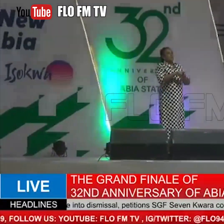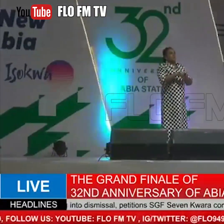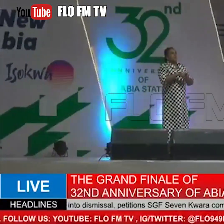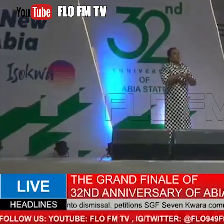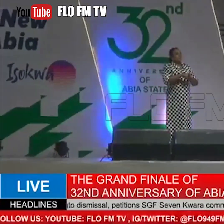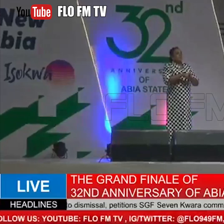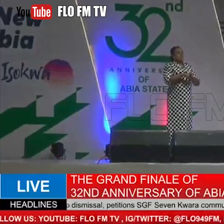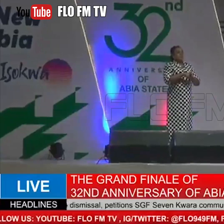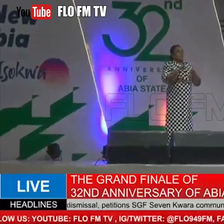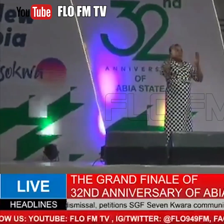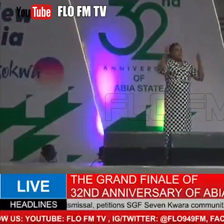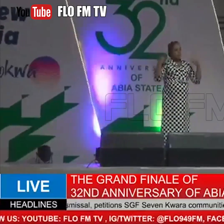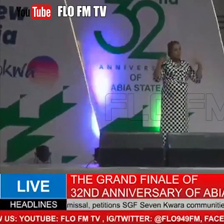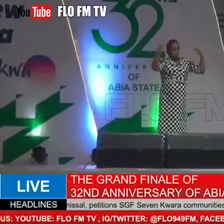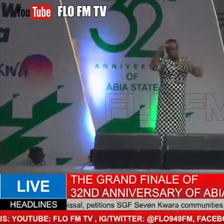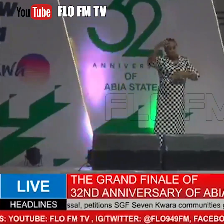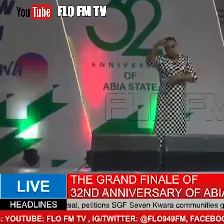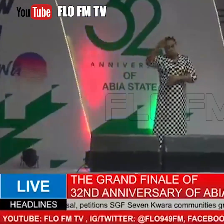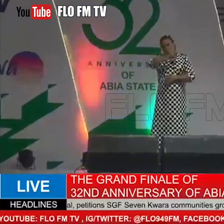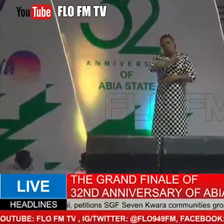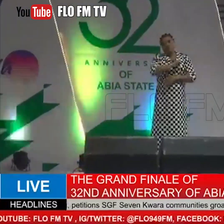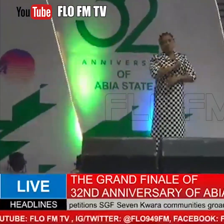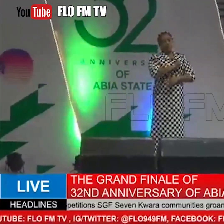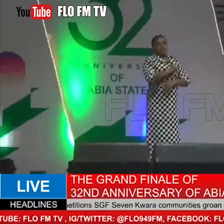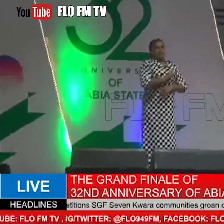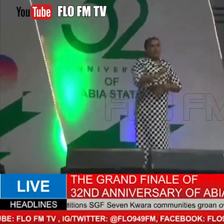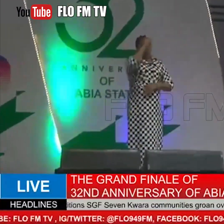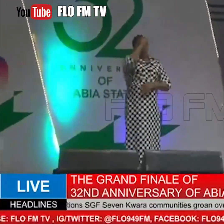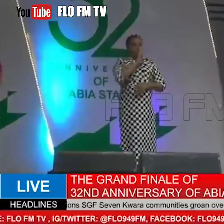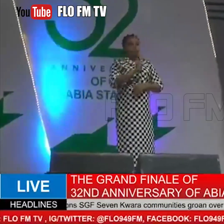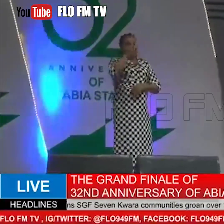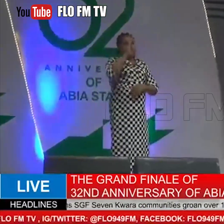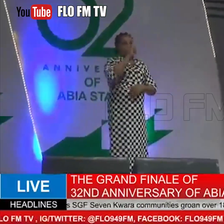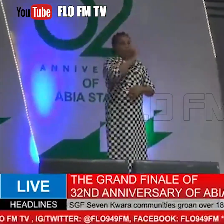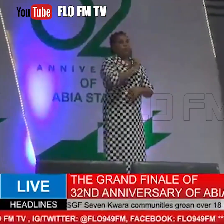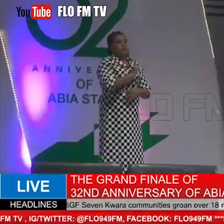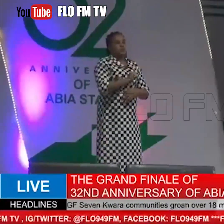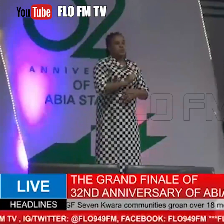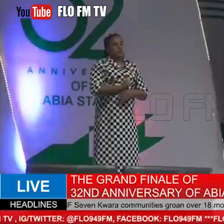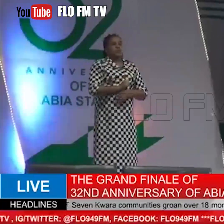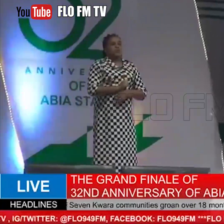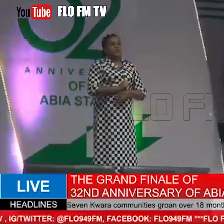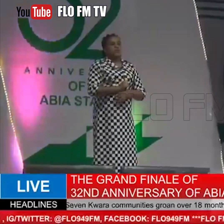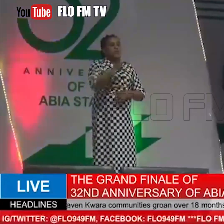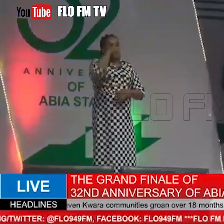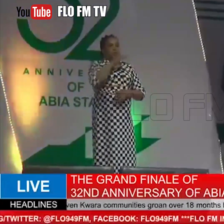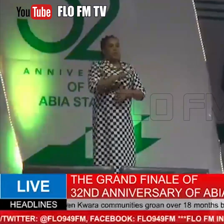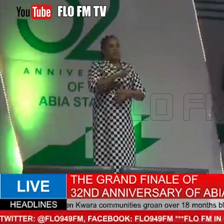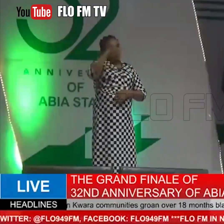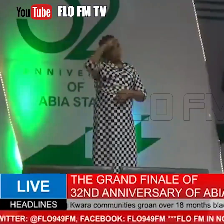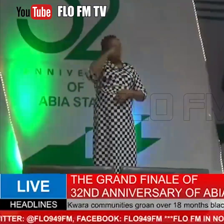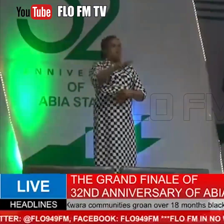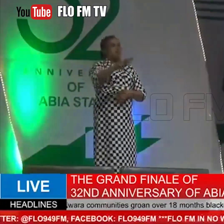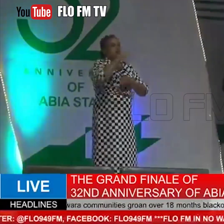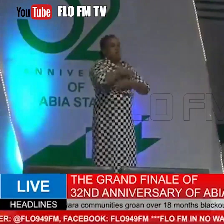Your Excellencies, Distinguished Ladies and Gentlemen,